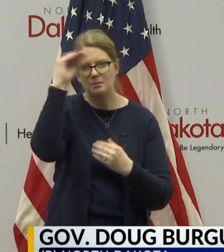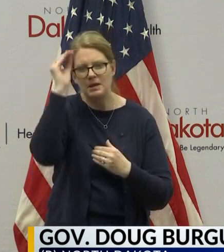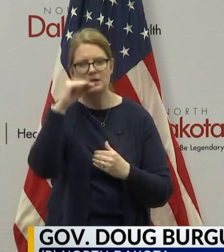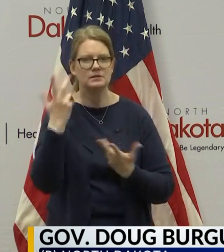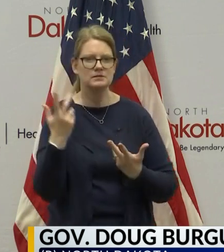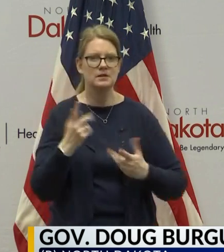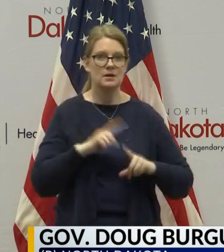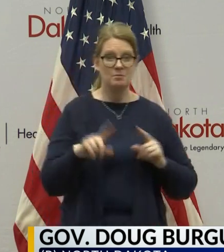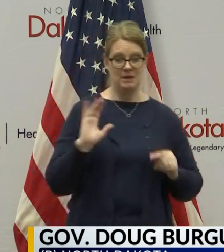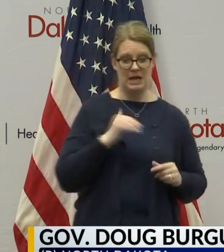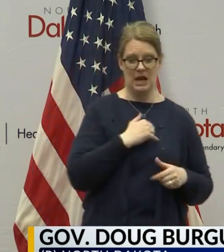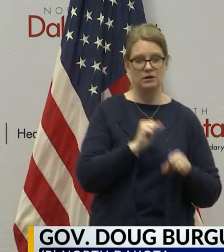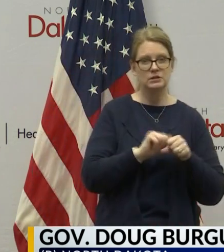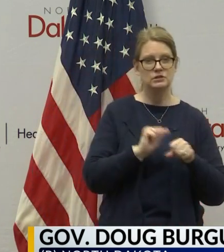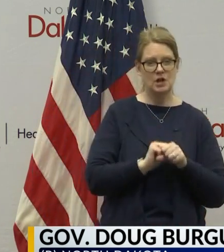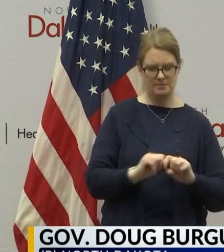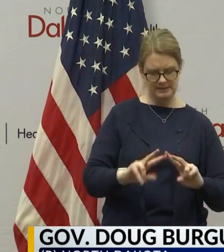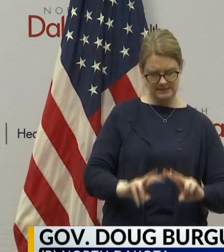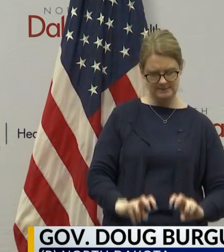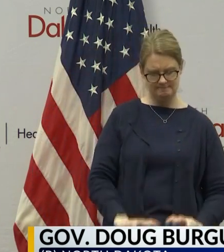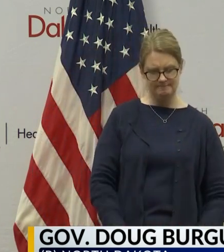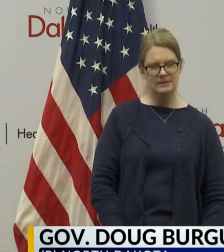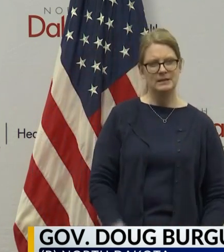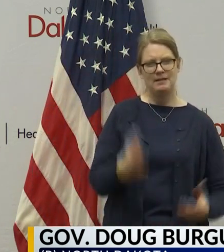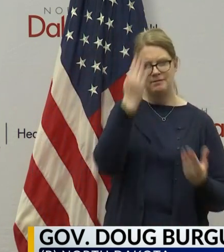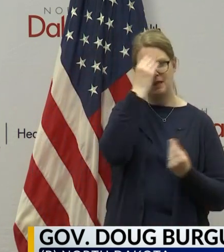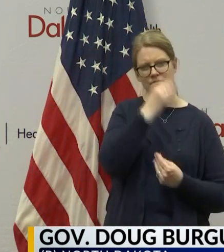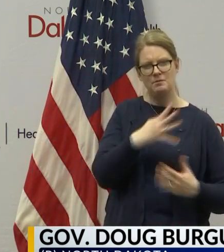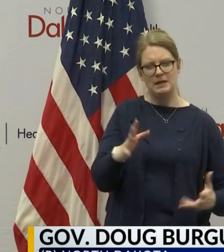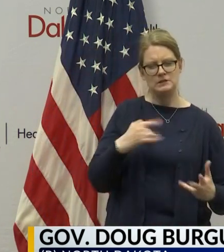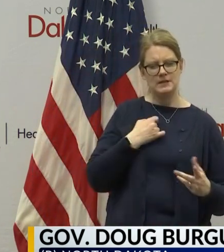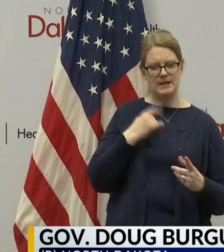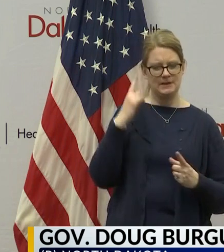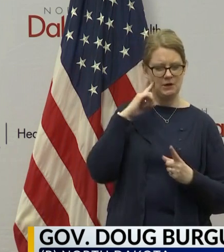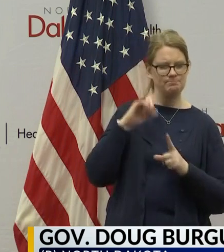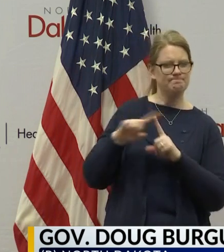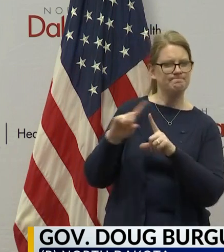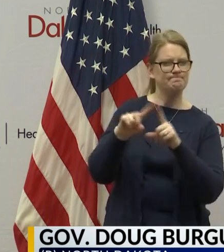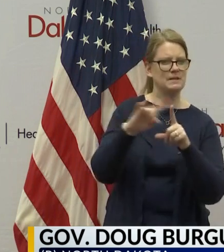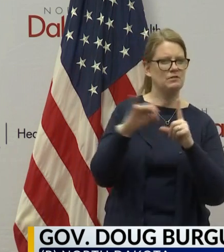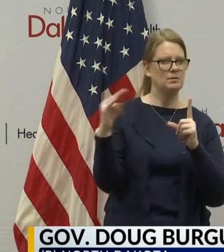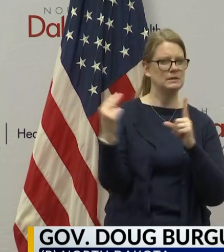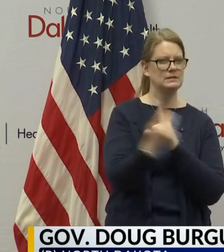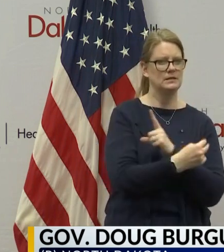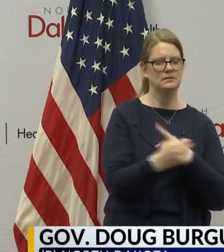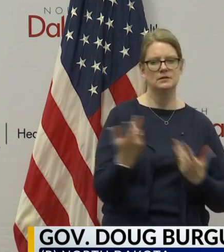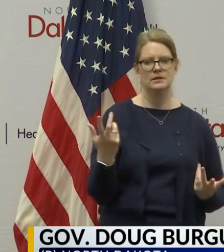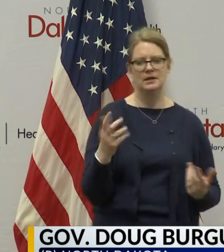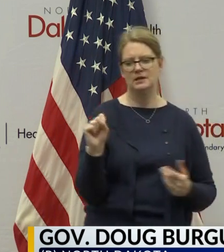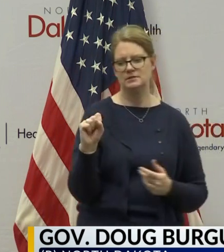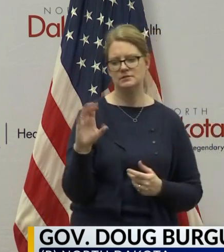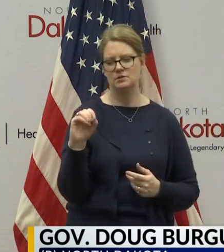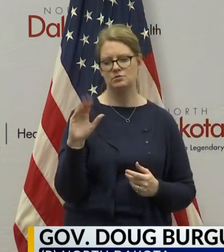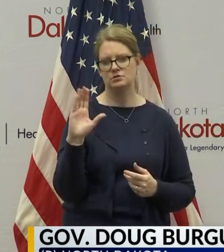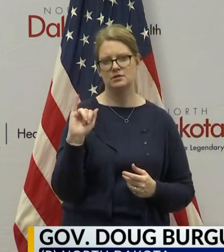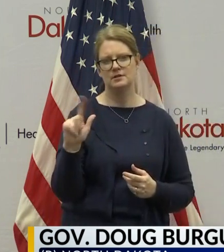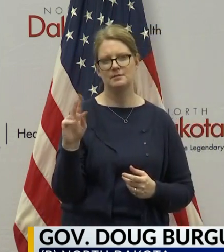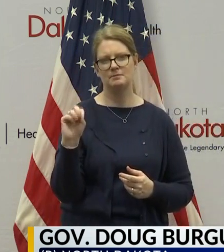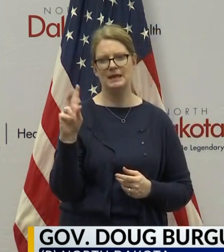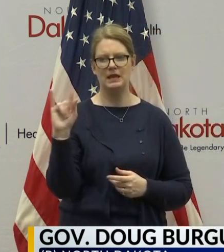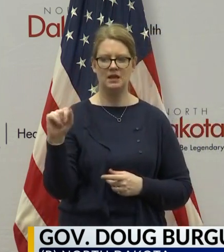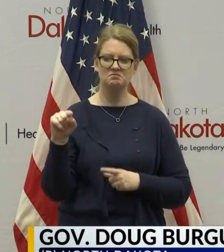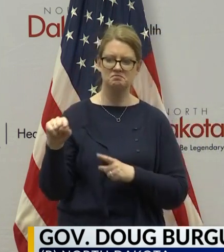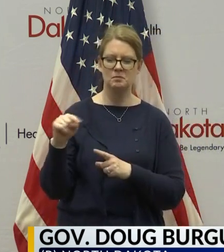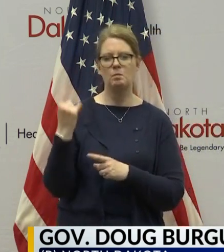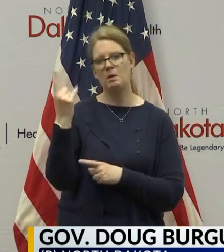at the data and listen to all sides. So we're going to keep listening to that, and what we hear on social media will be one